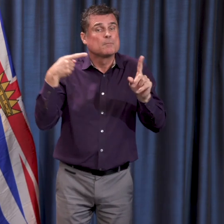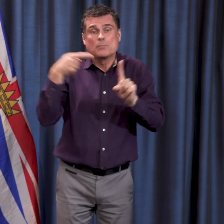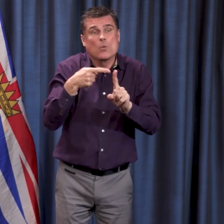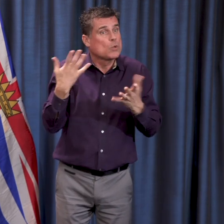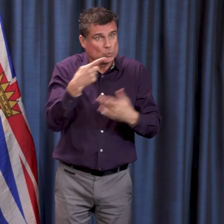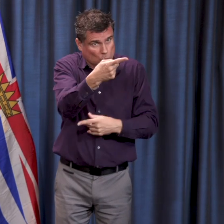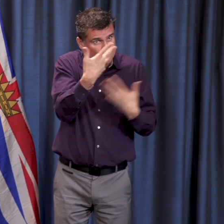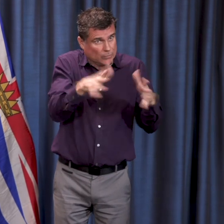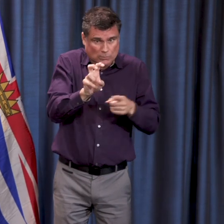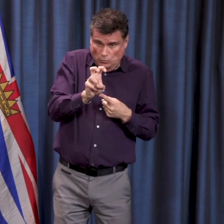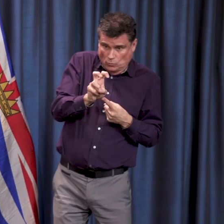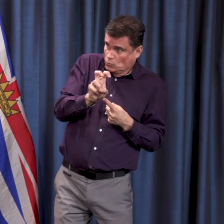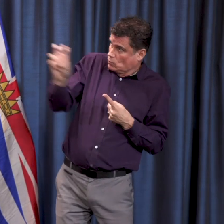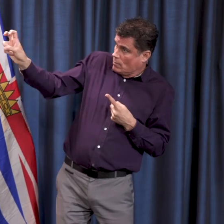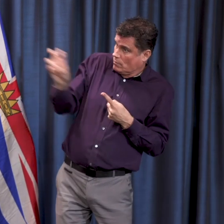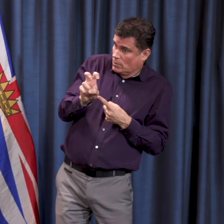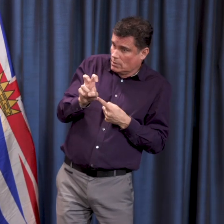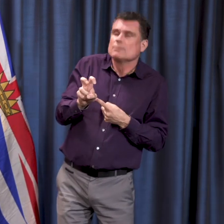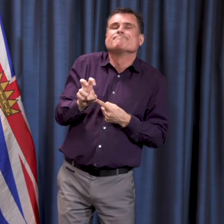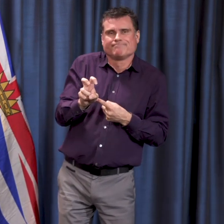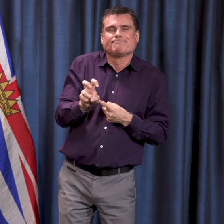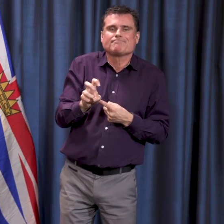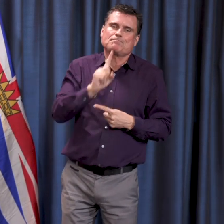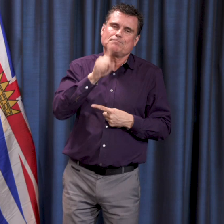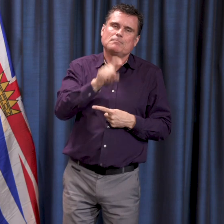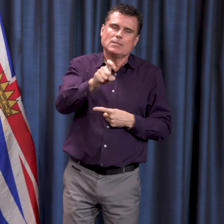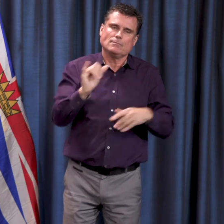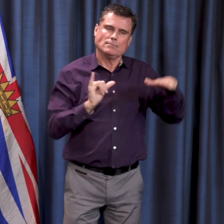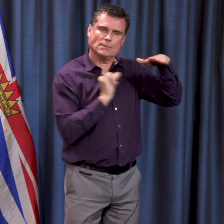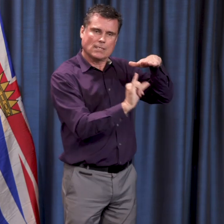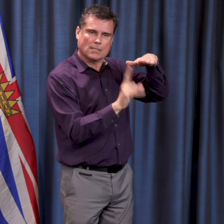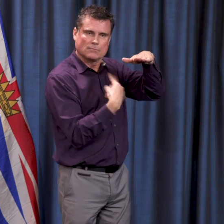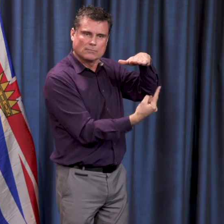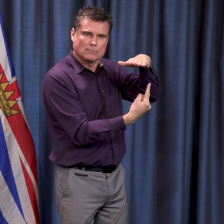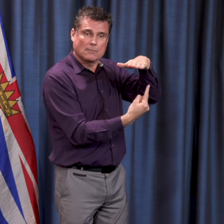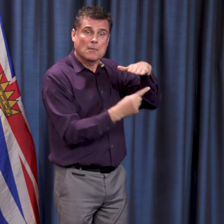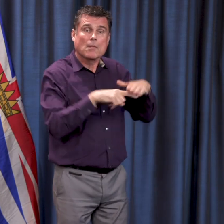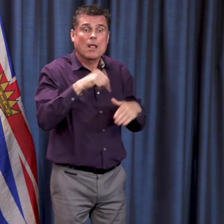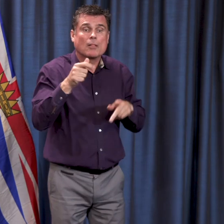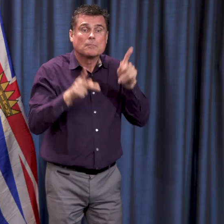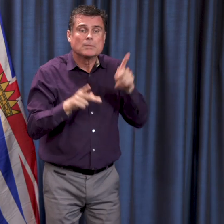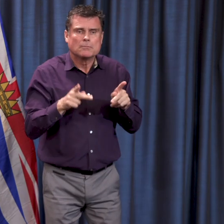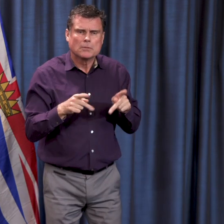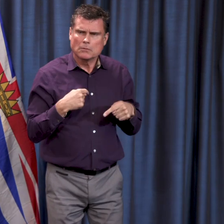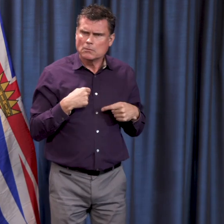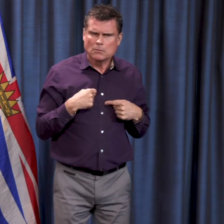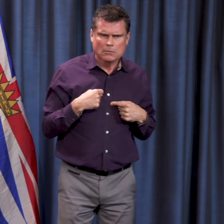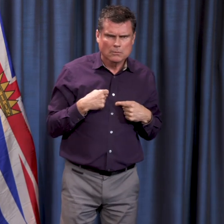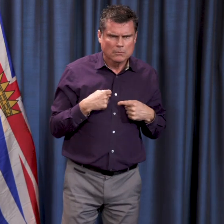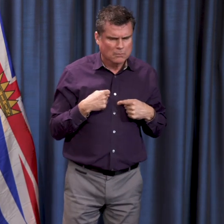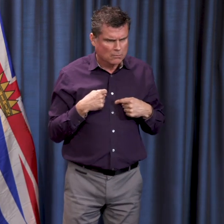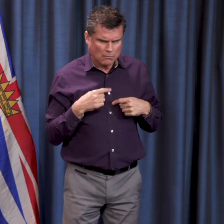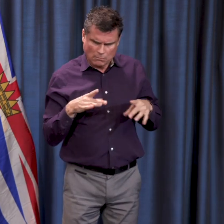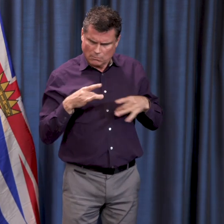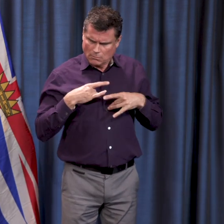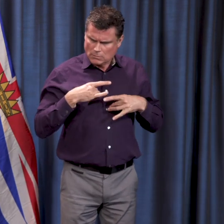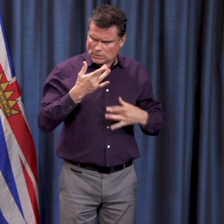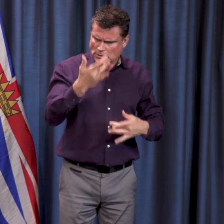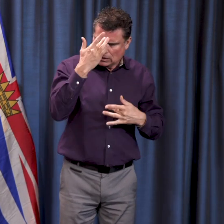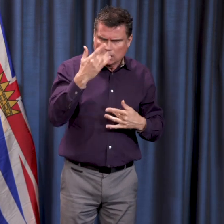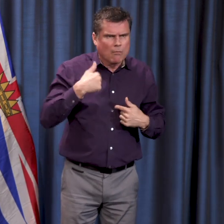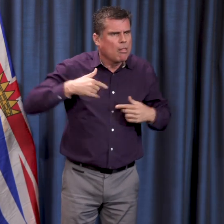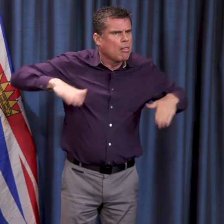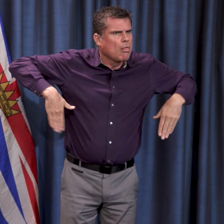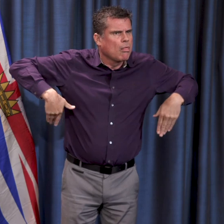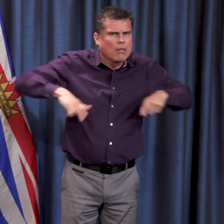cases where we do not know the source of infection. So as you'll know, we've done almost 30,000 tests.